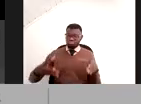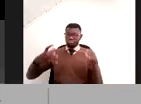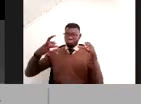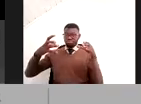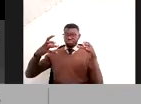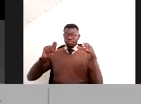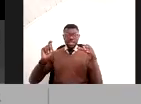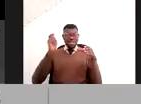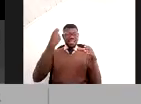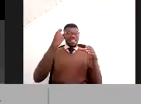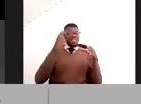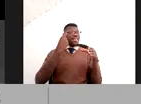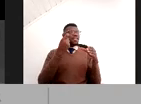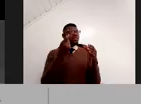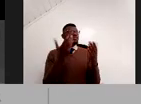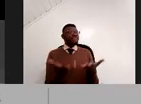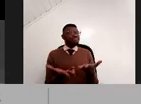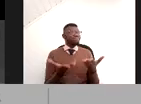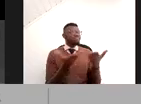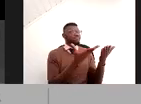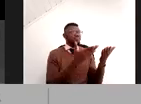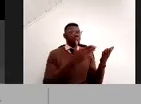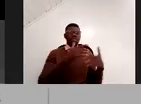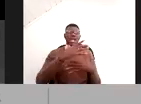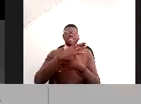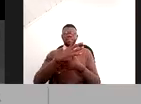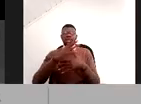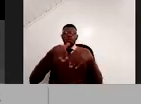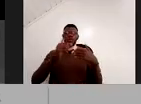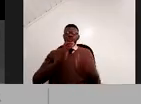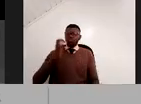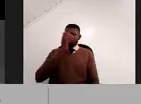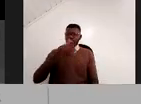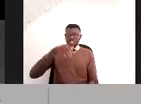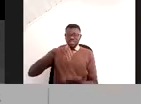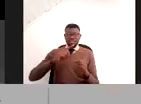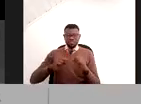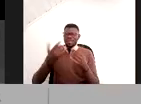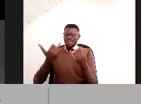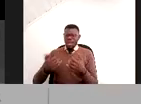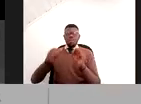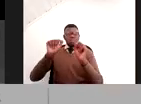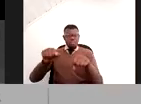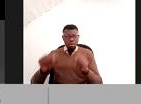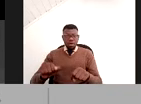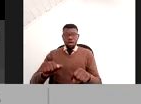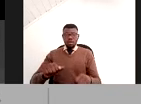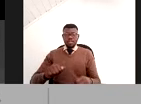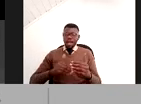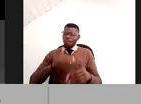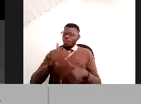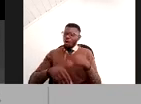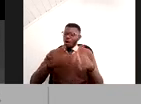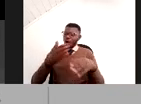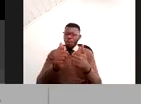to German or to European supermarkets. Now we do and with great progress and with good